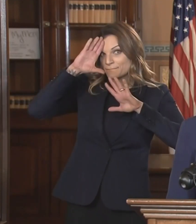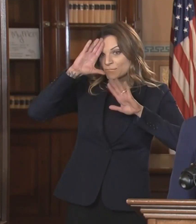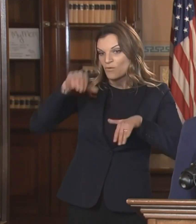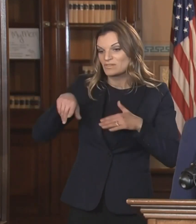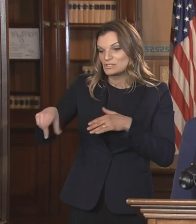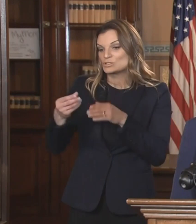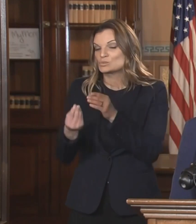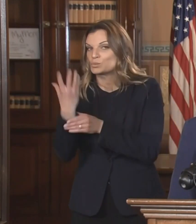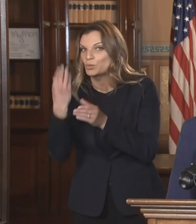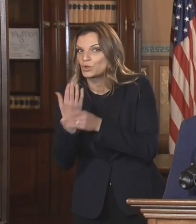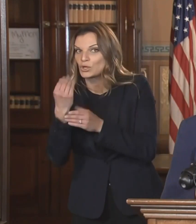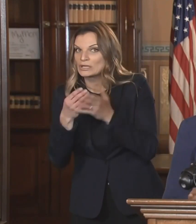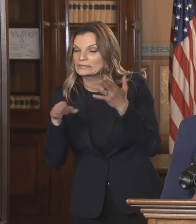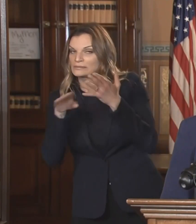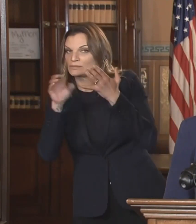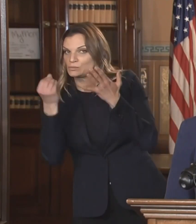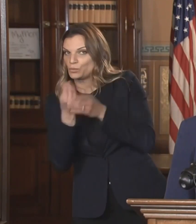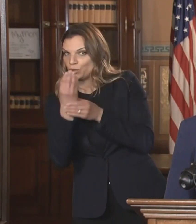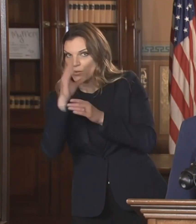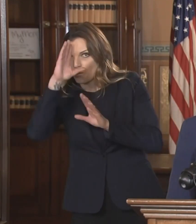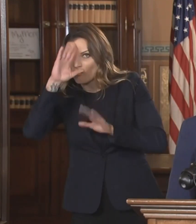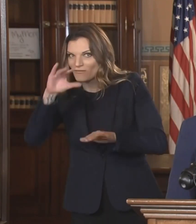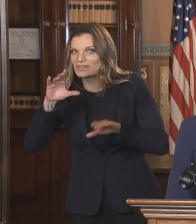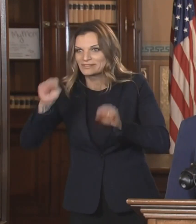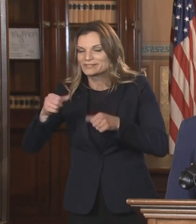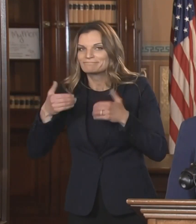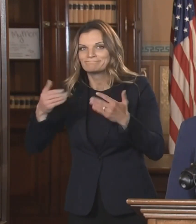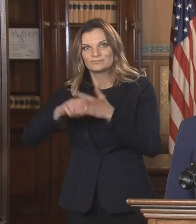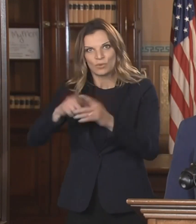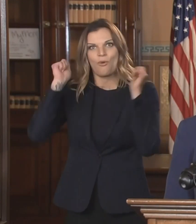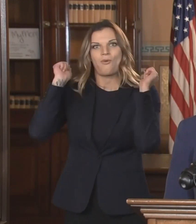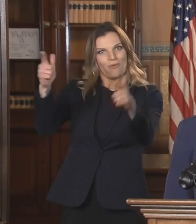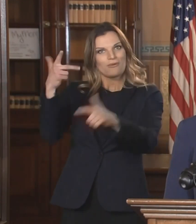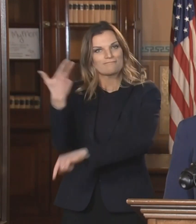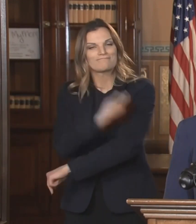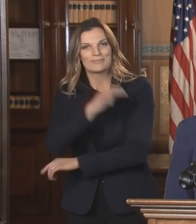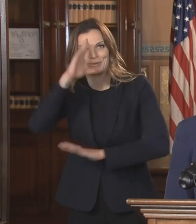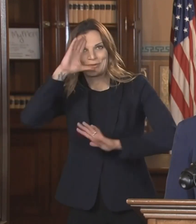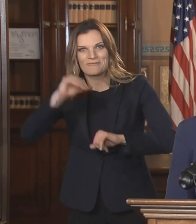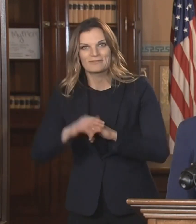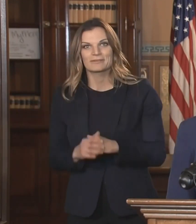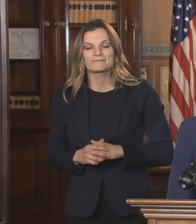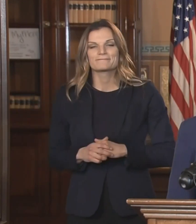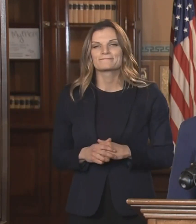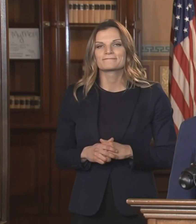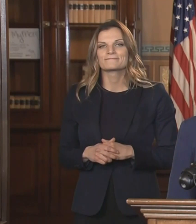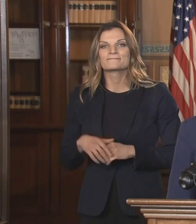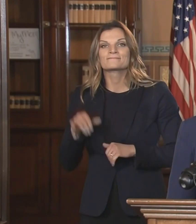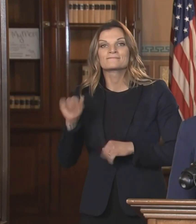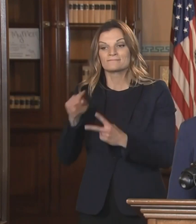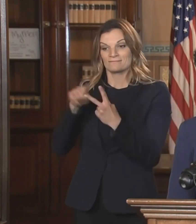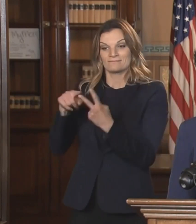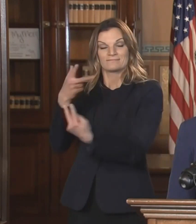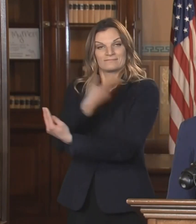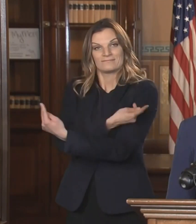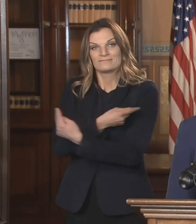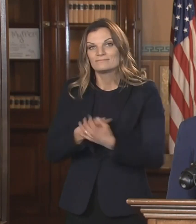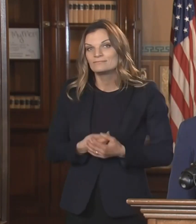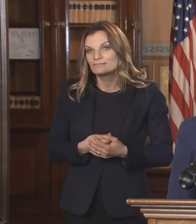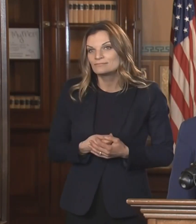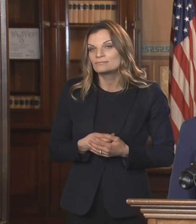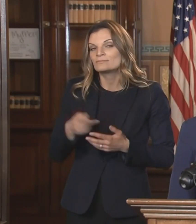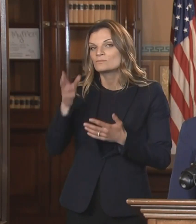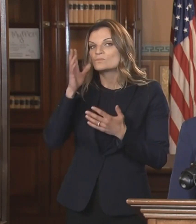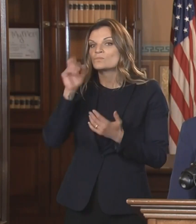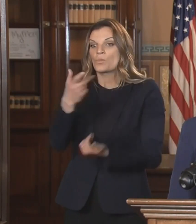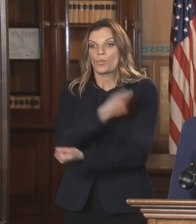late spring. It's important to note that each of these two vaccines will likely be first available and will require two